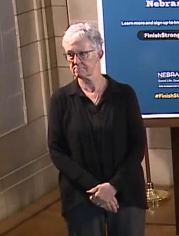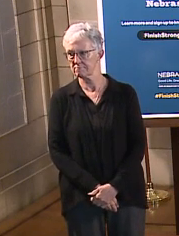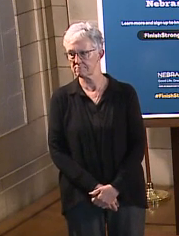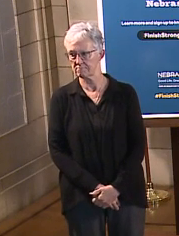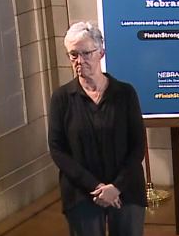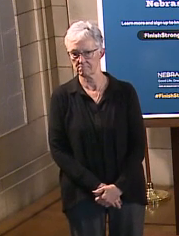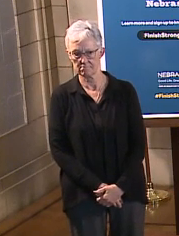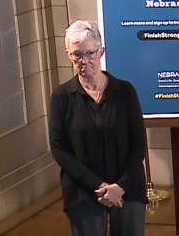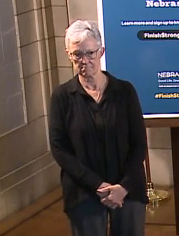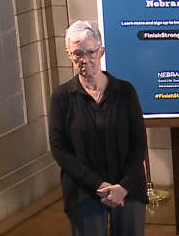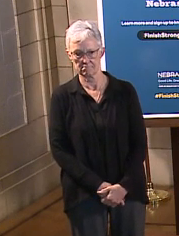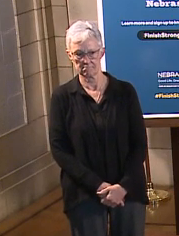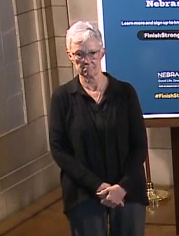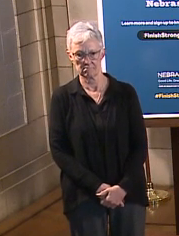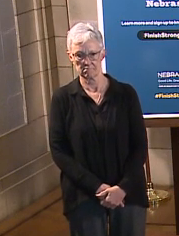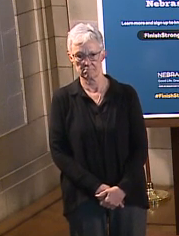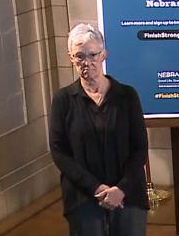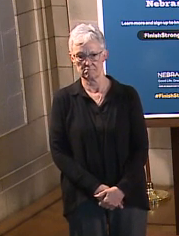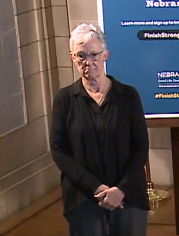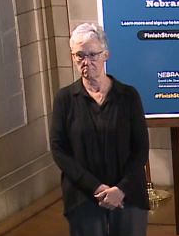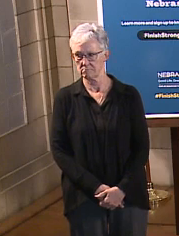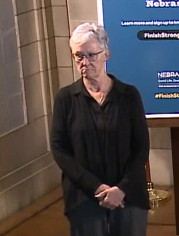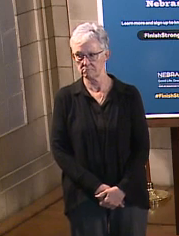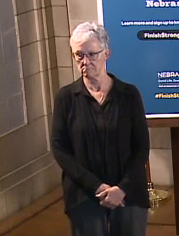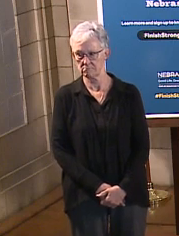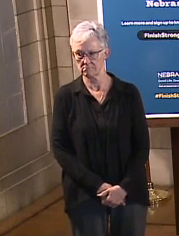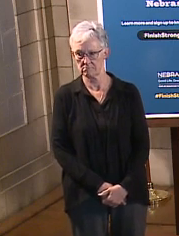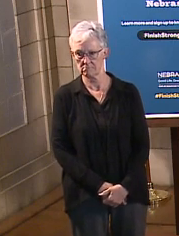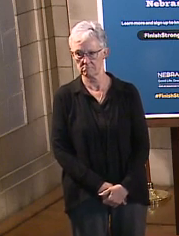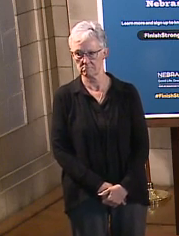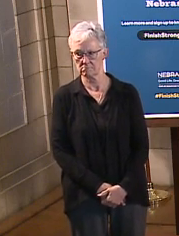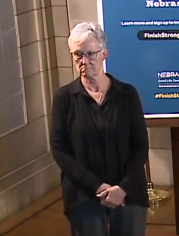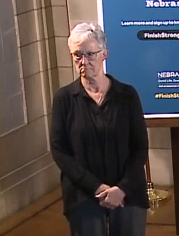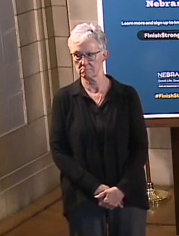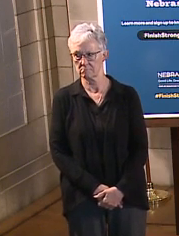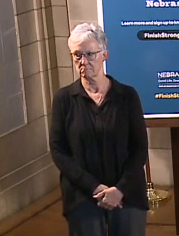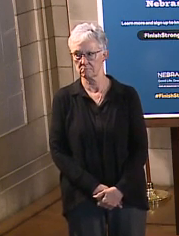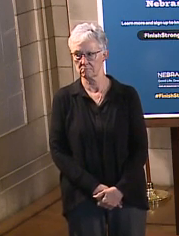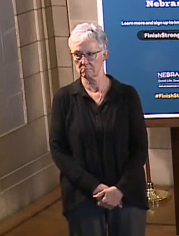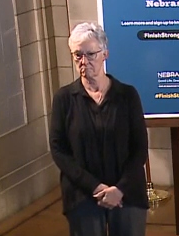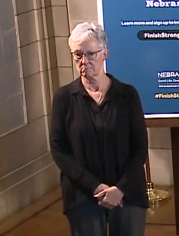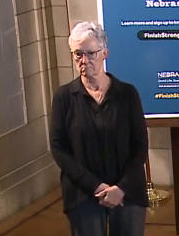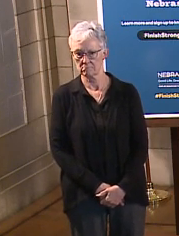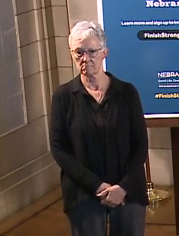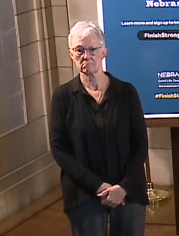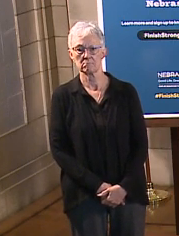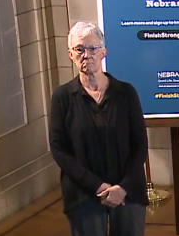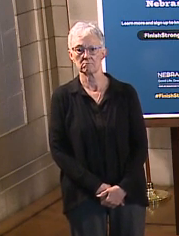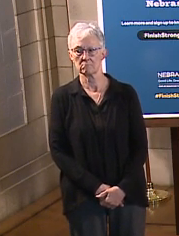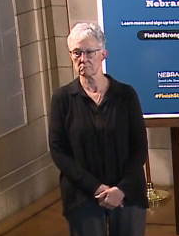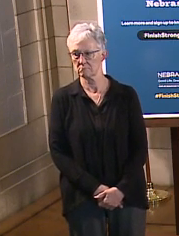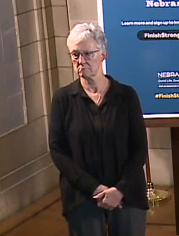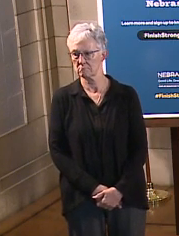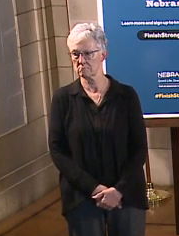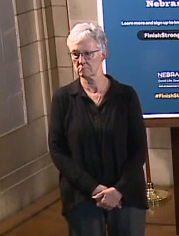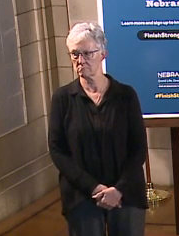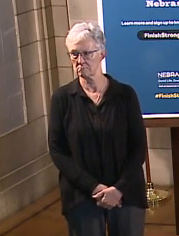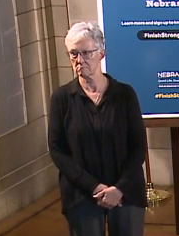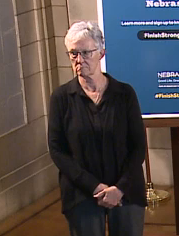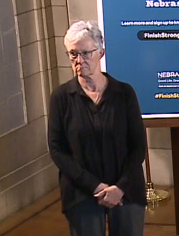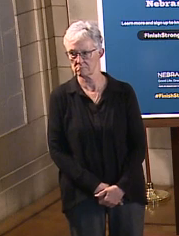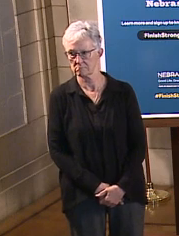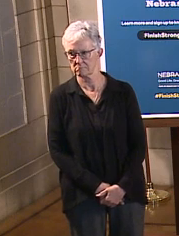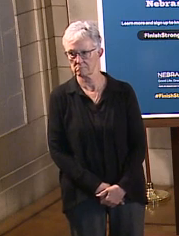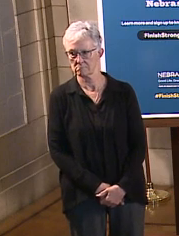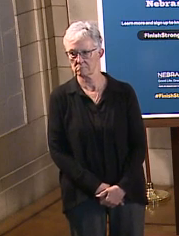weekly basis how many of those being hospitalized were already vaccinated for coronavirus? Are any of those hospitalized recently